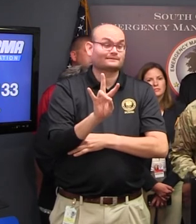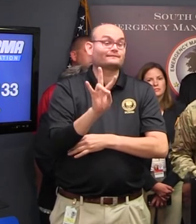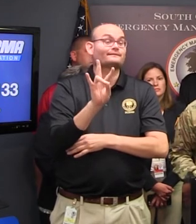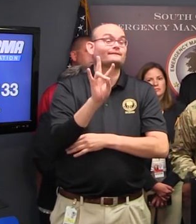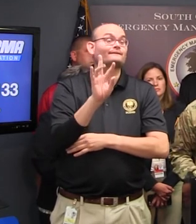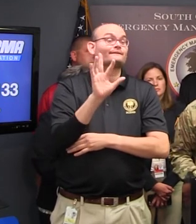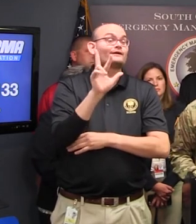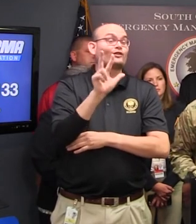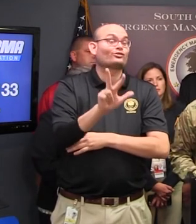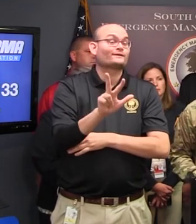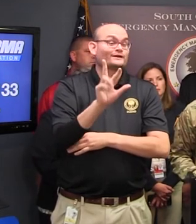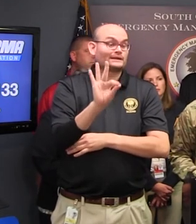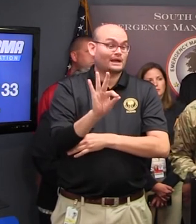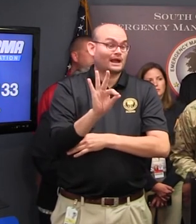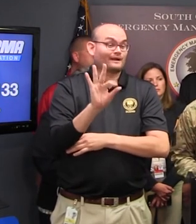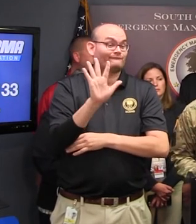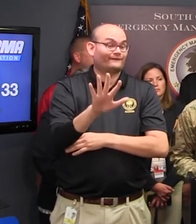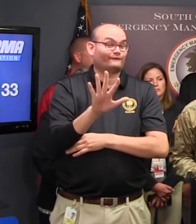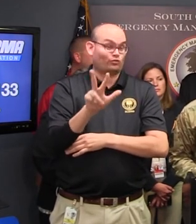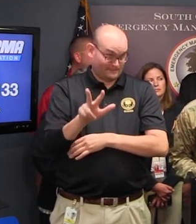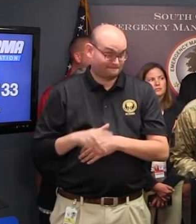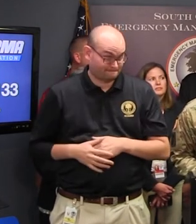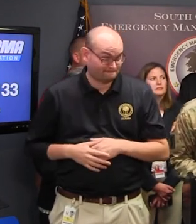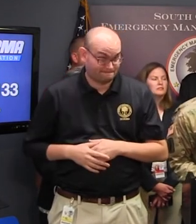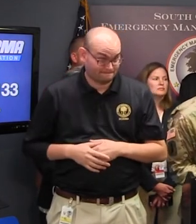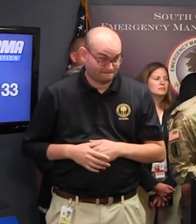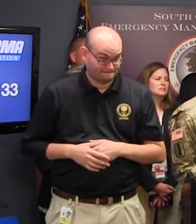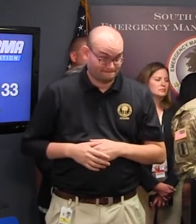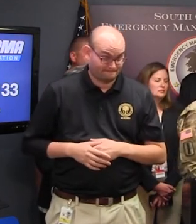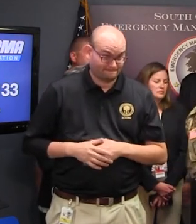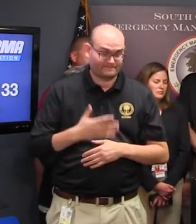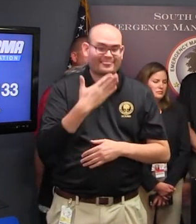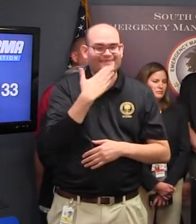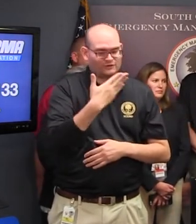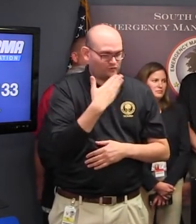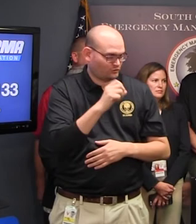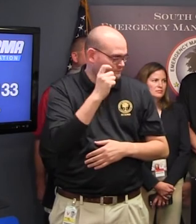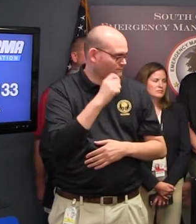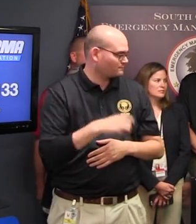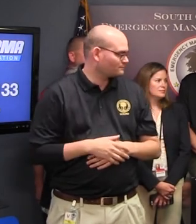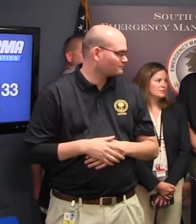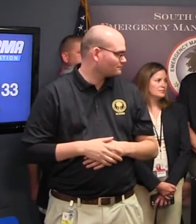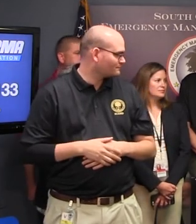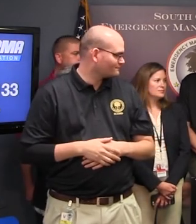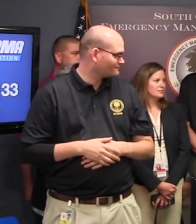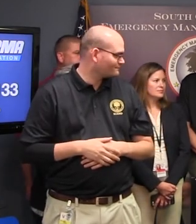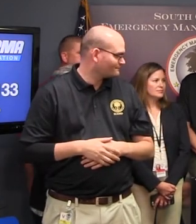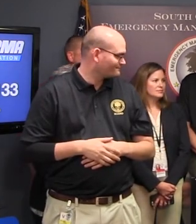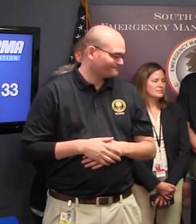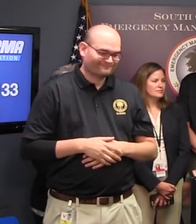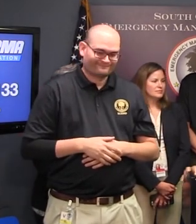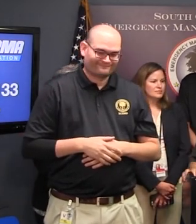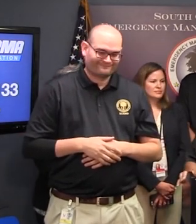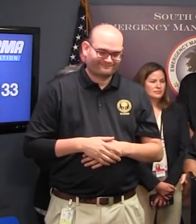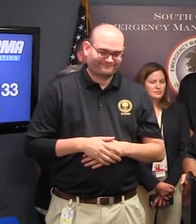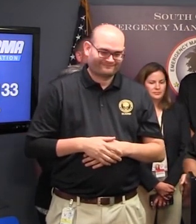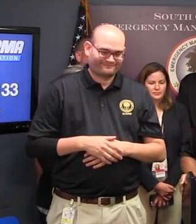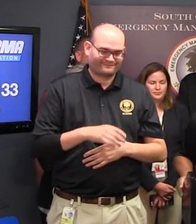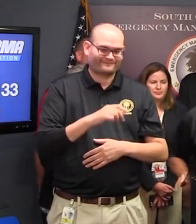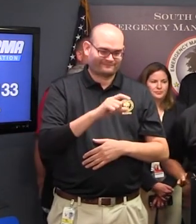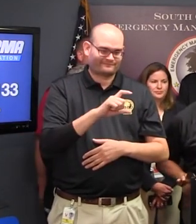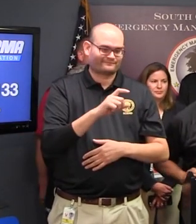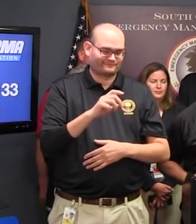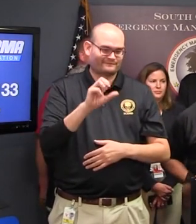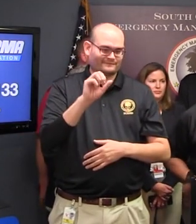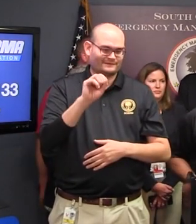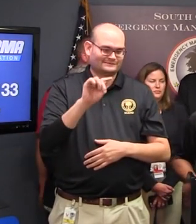-3953 Thank you, Governor Thank you, General Director Leroy Smith, Department of Public Safety Thank you,